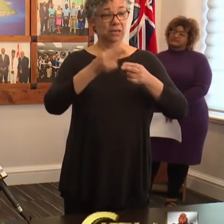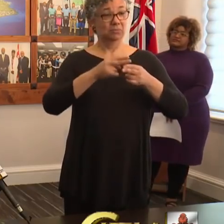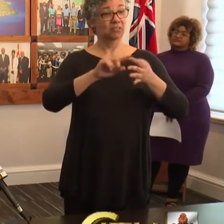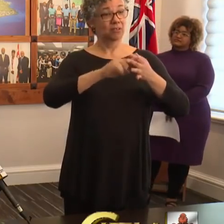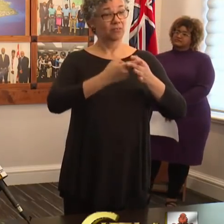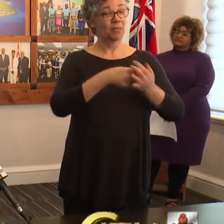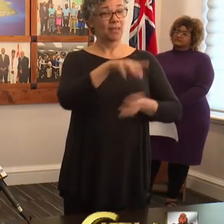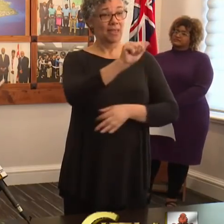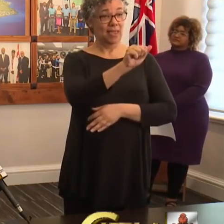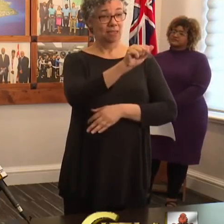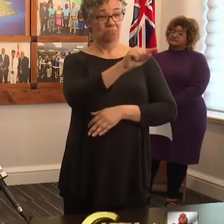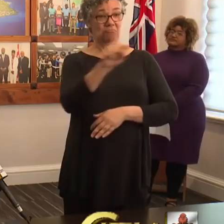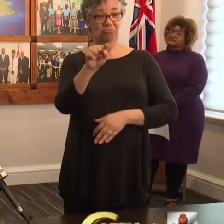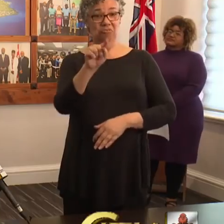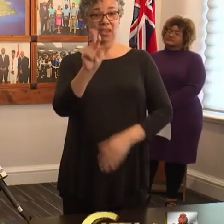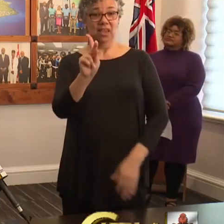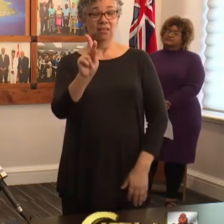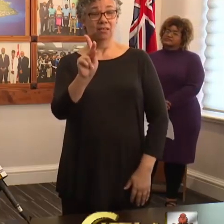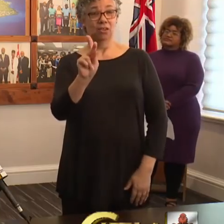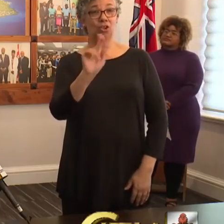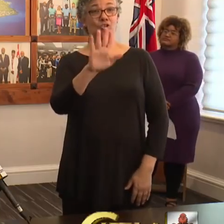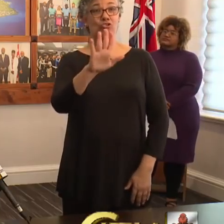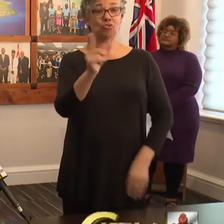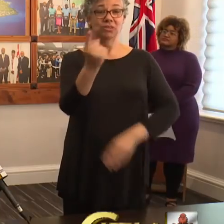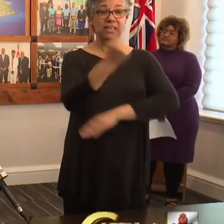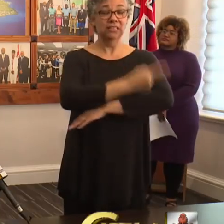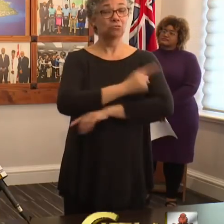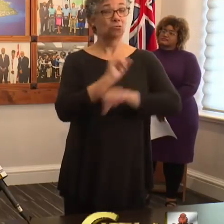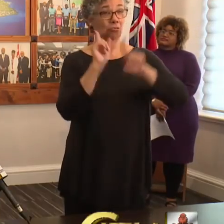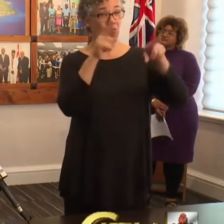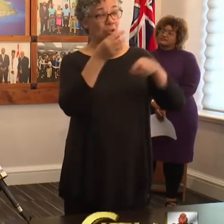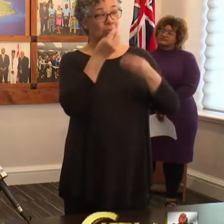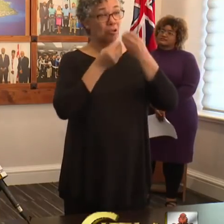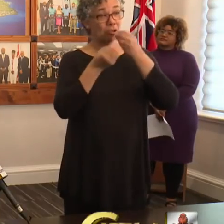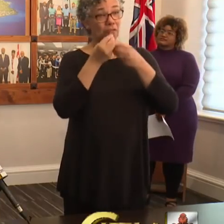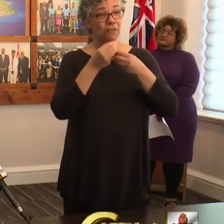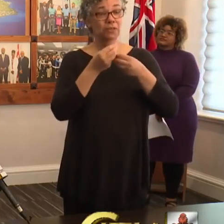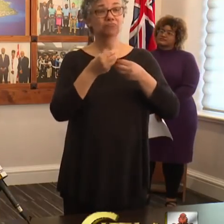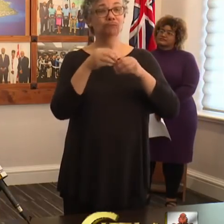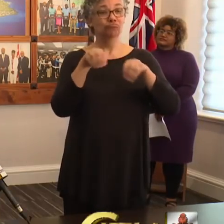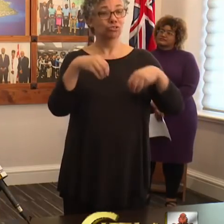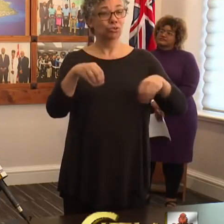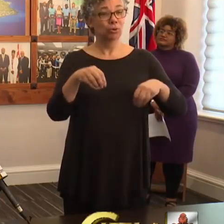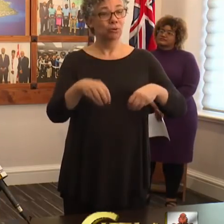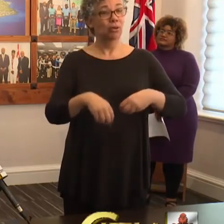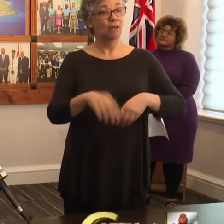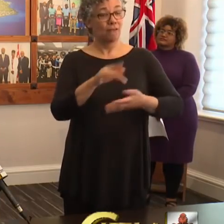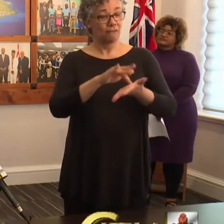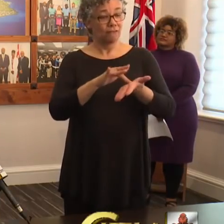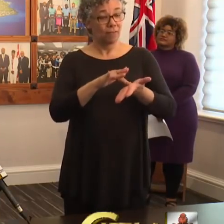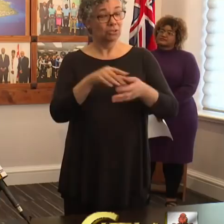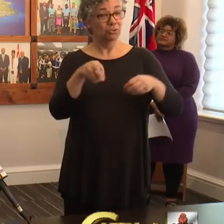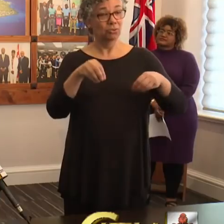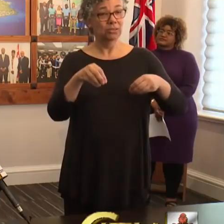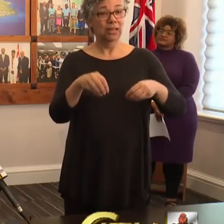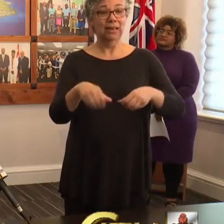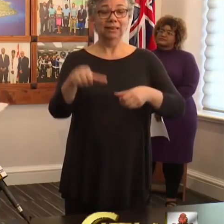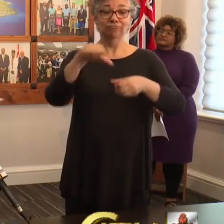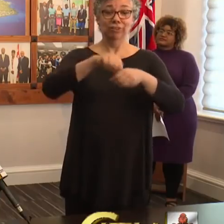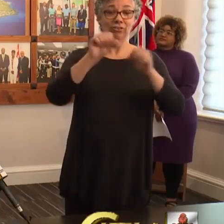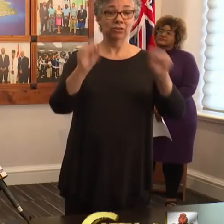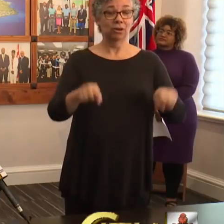A to K, your days for going to the grocery store, pharmacies and gas stations are